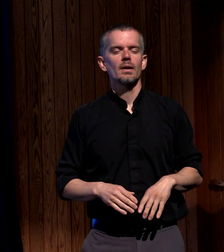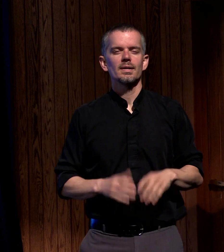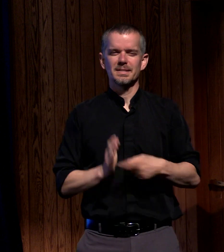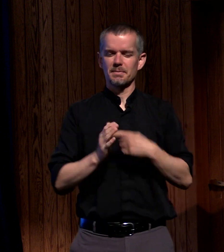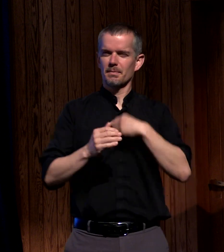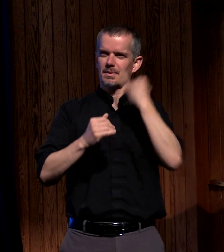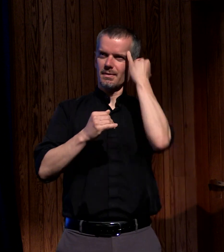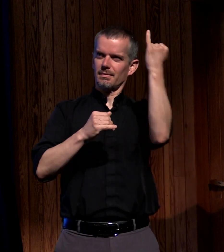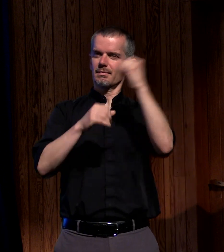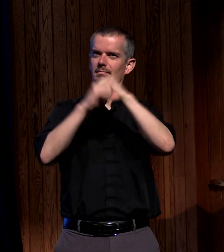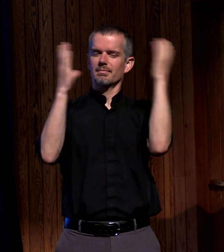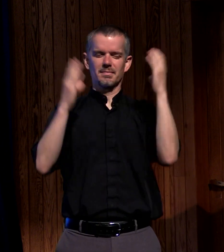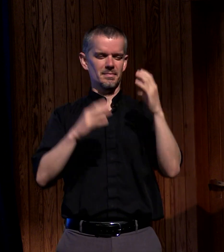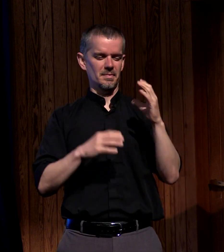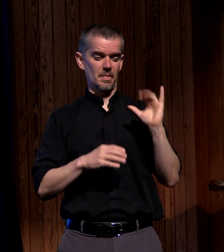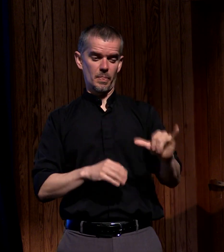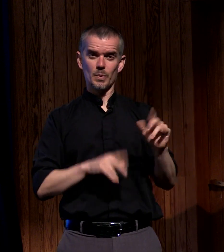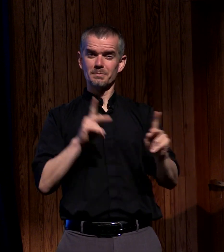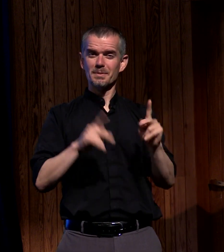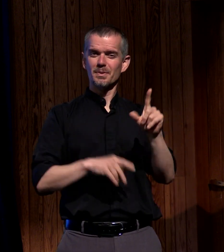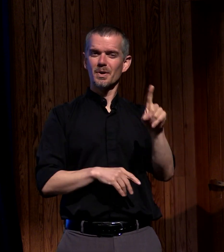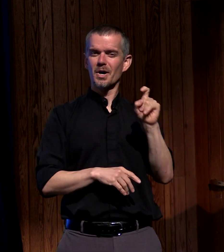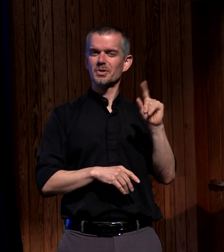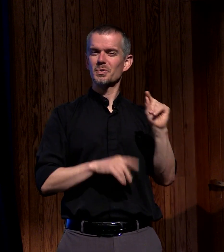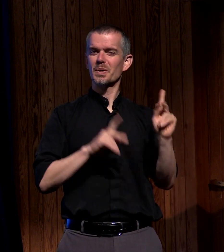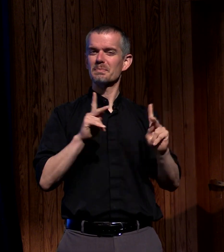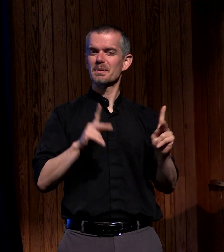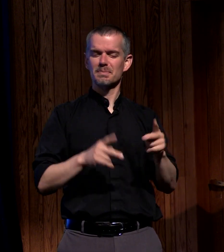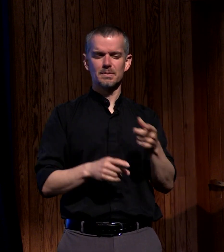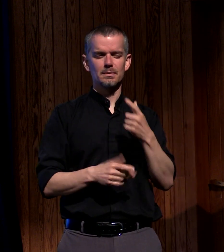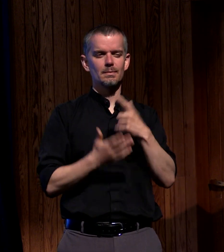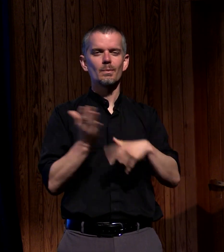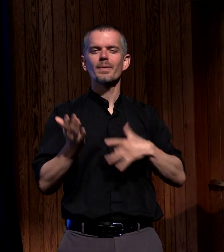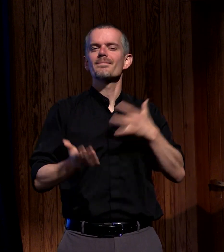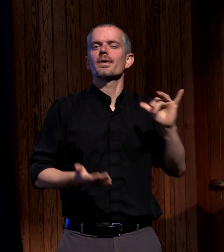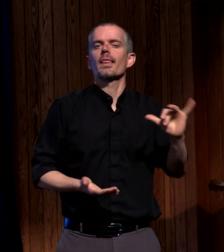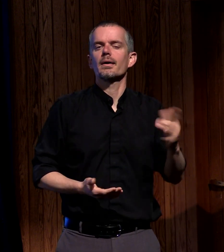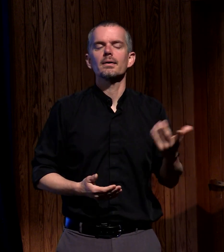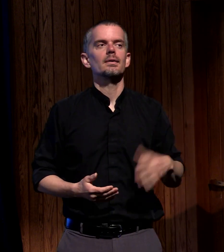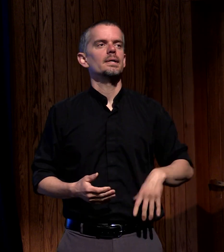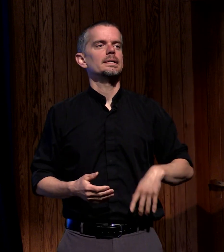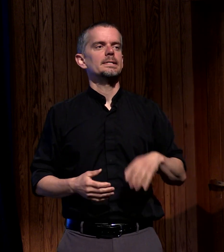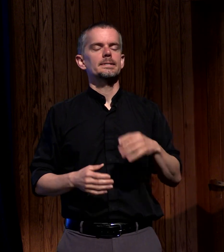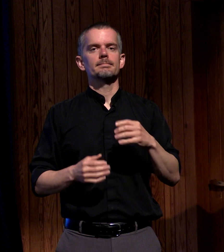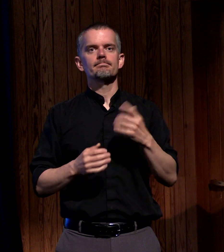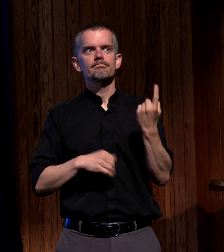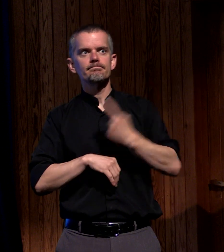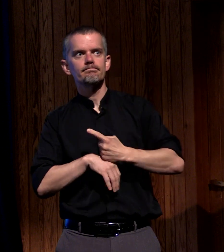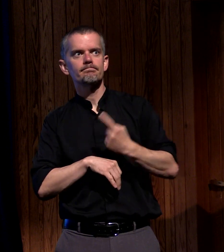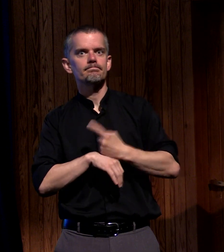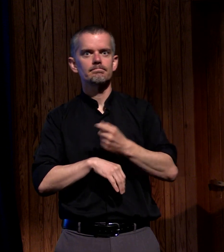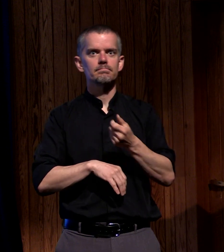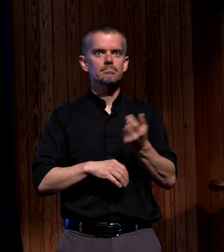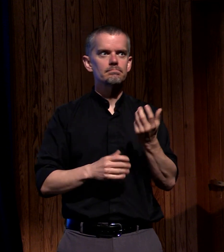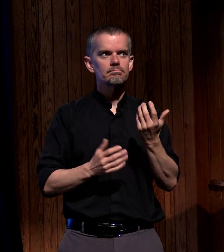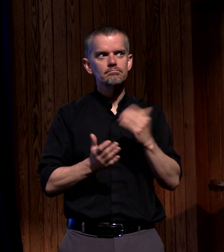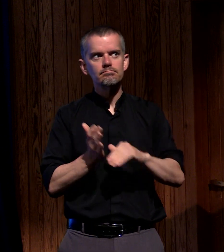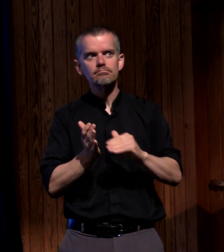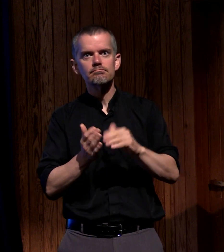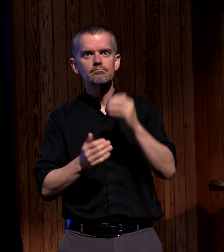in that room days of waiting anticipating not sure what to expect I'm sure there was